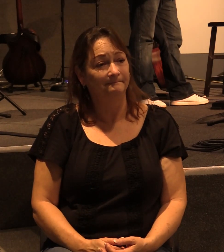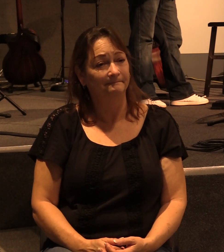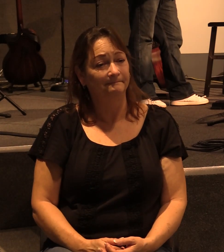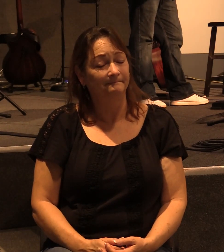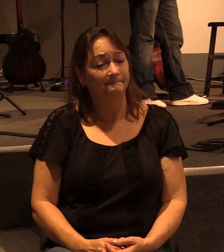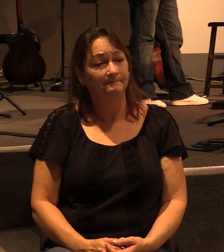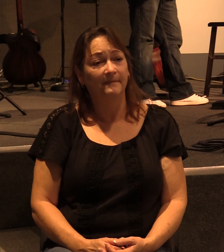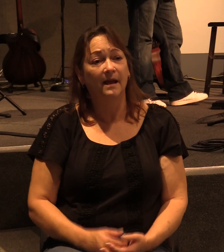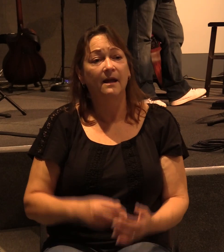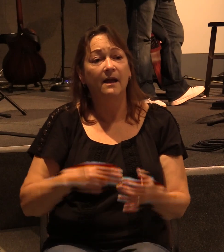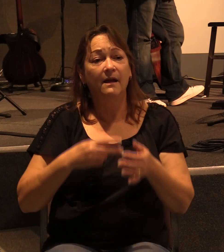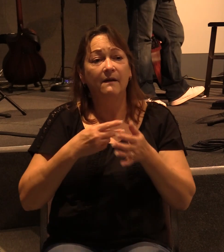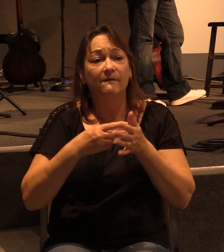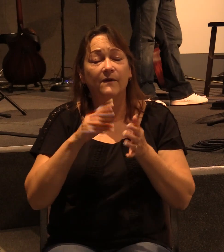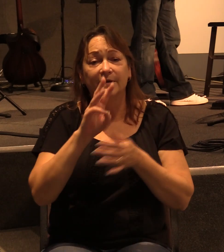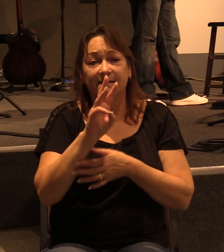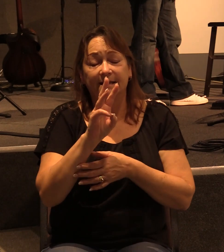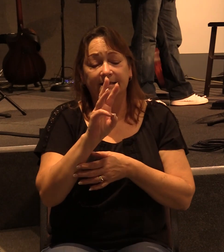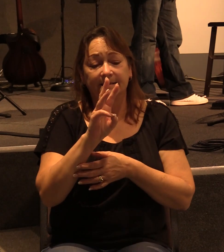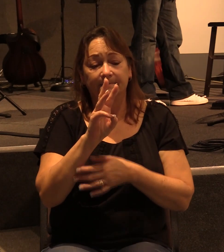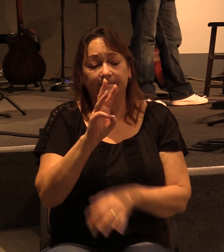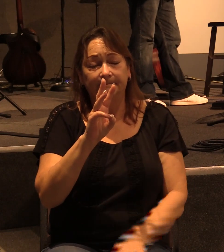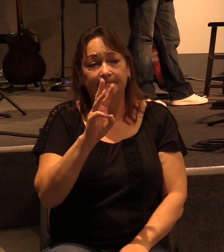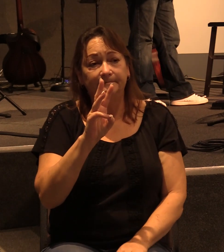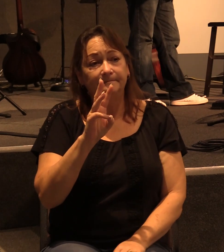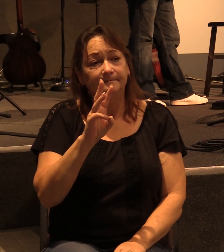All right, take a look at verse six with me.